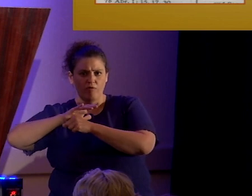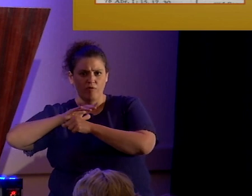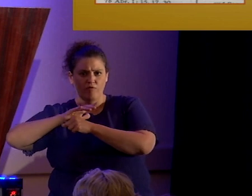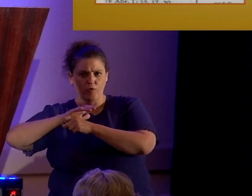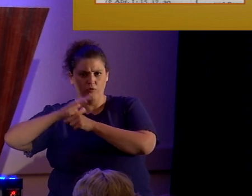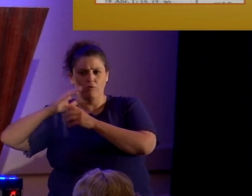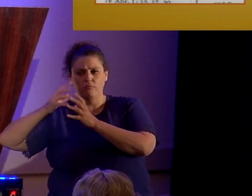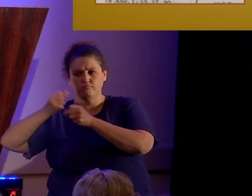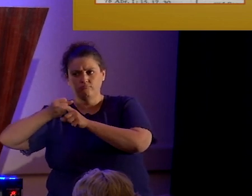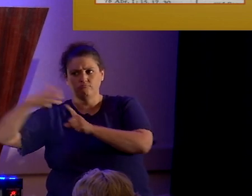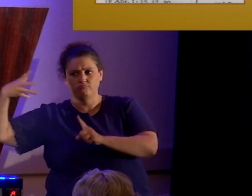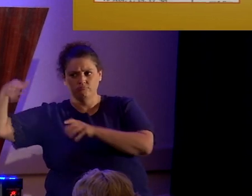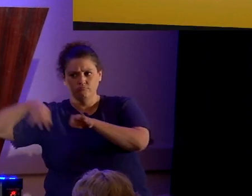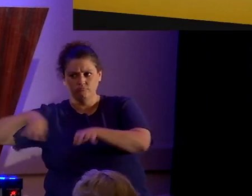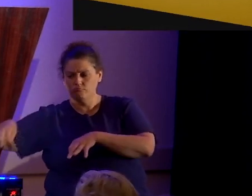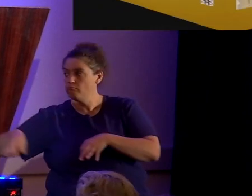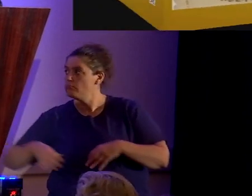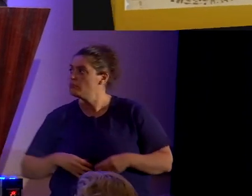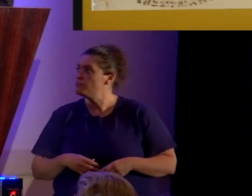apparatus.